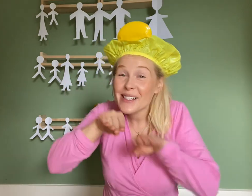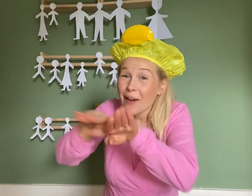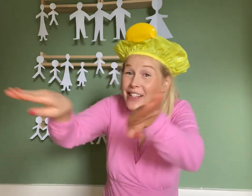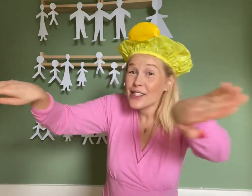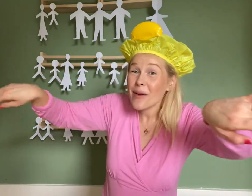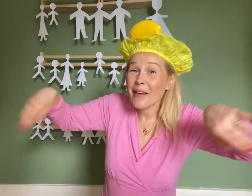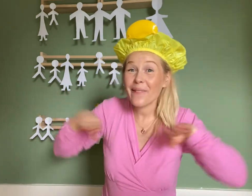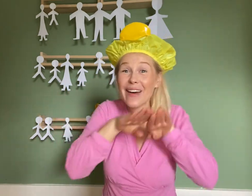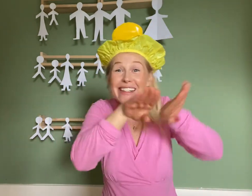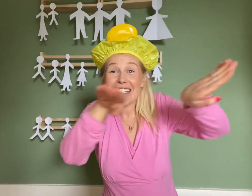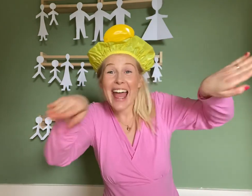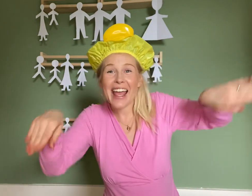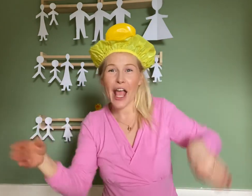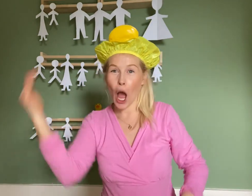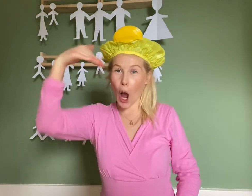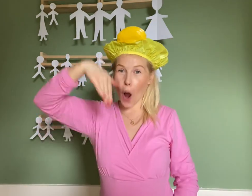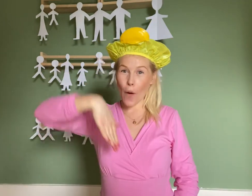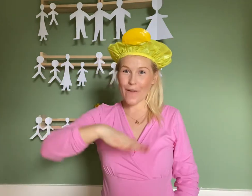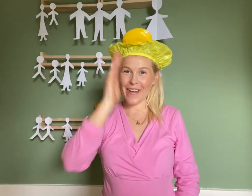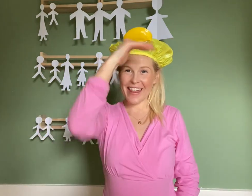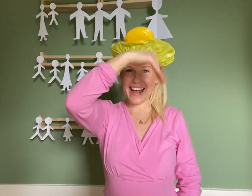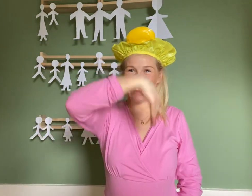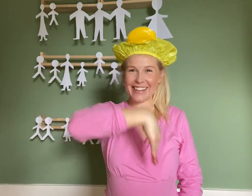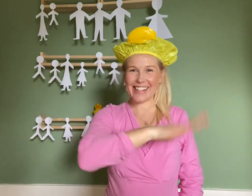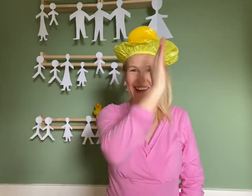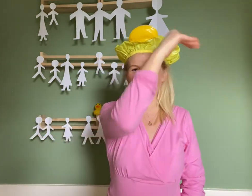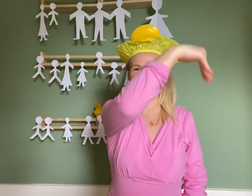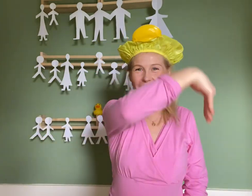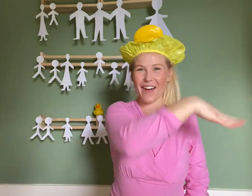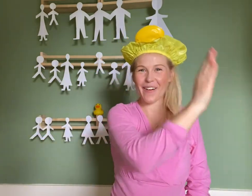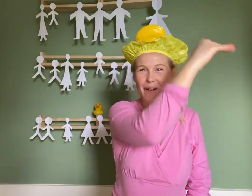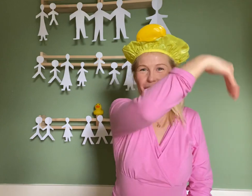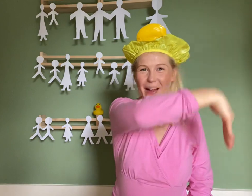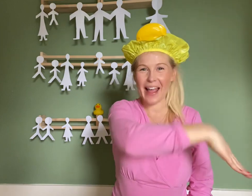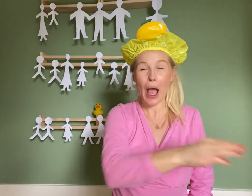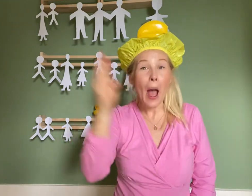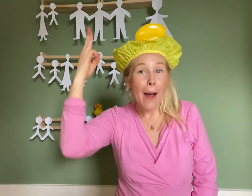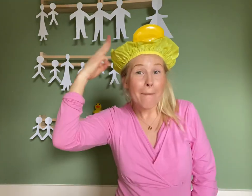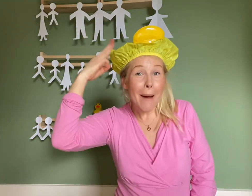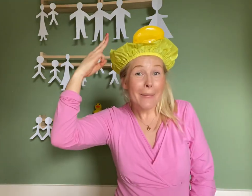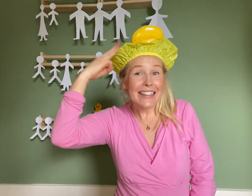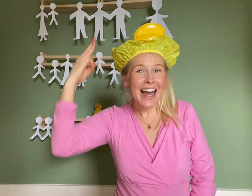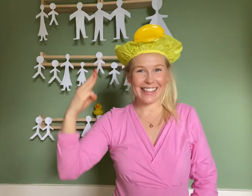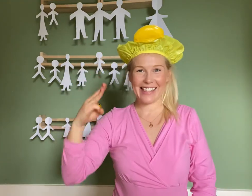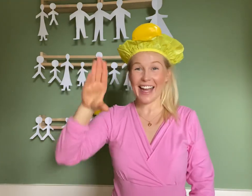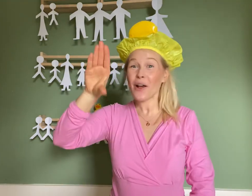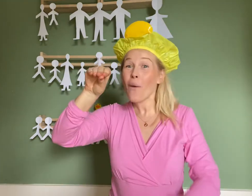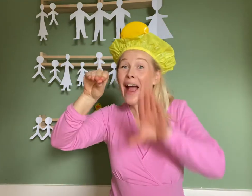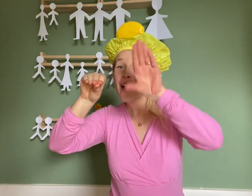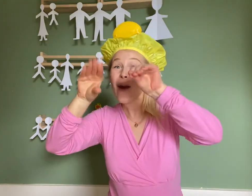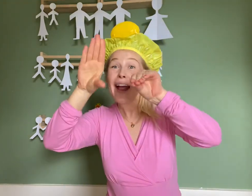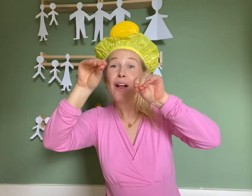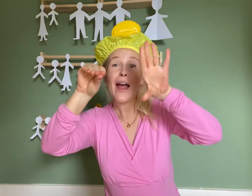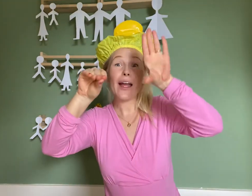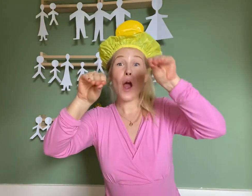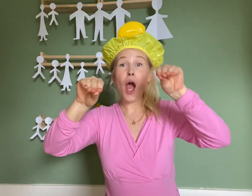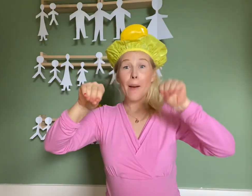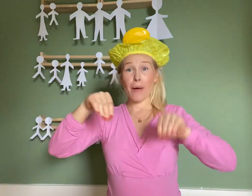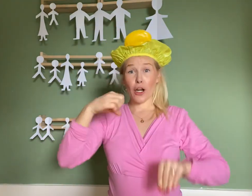went swimming one day over the hills and far away. Mummy duck said quack, quack, quack, quack. But